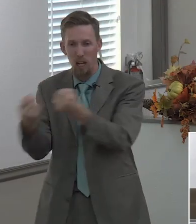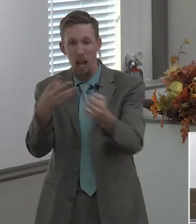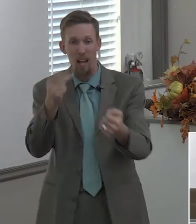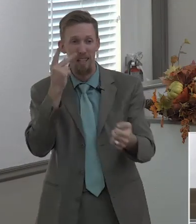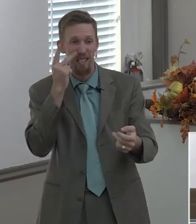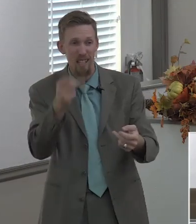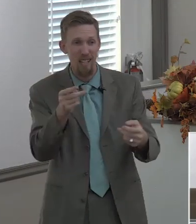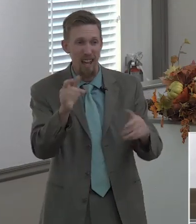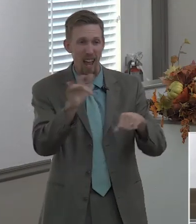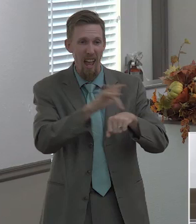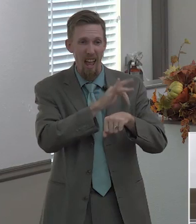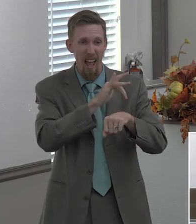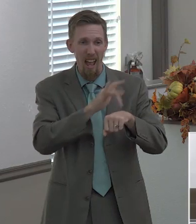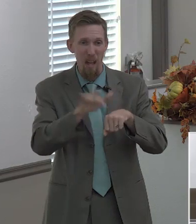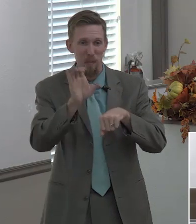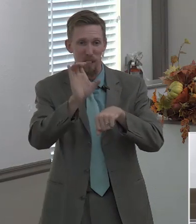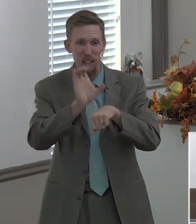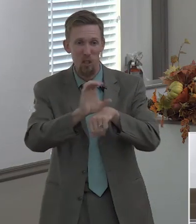are vacant